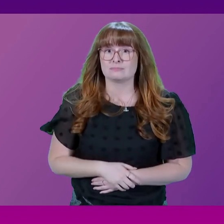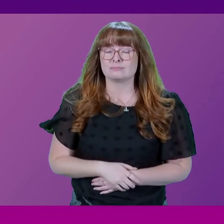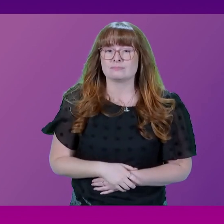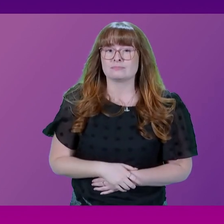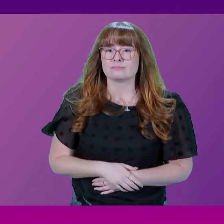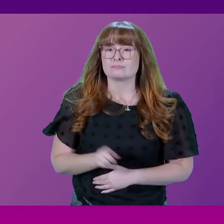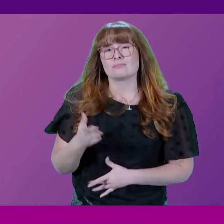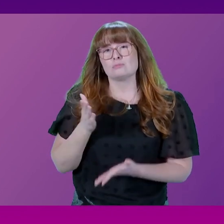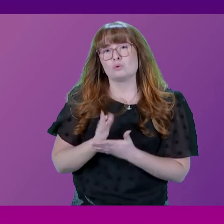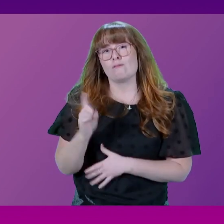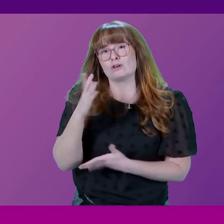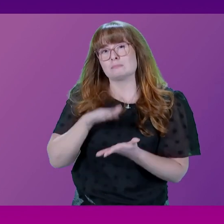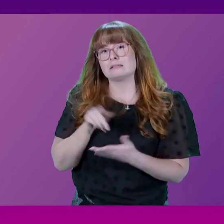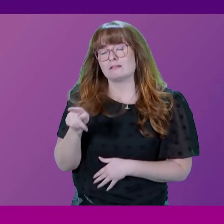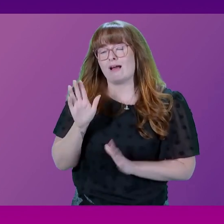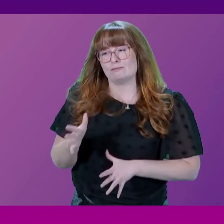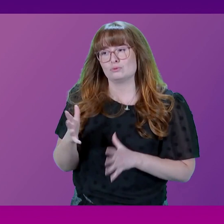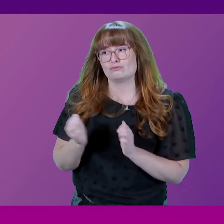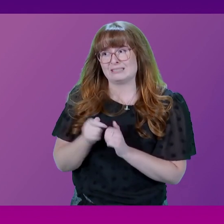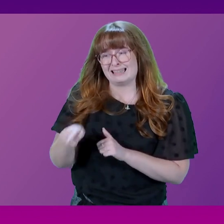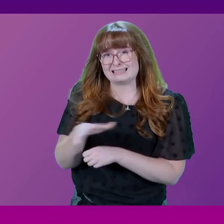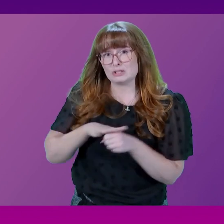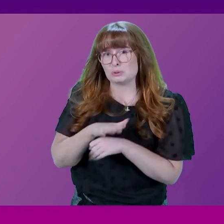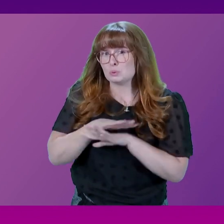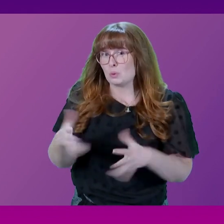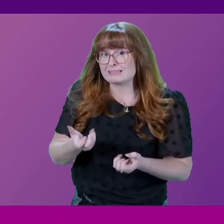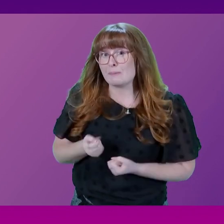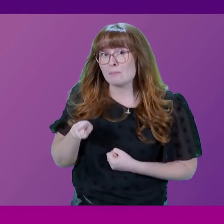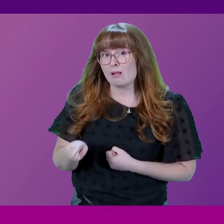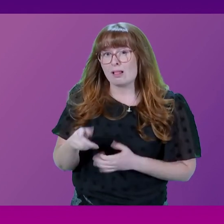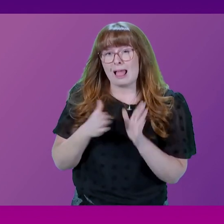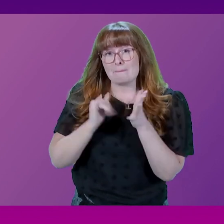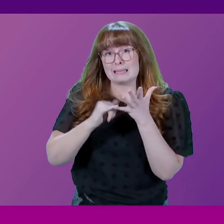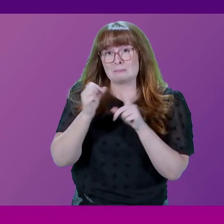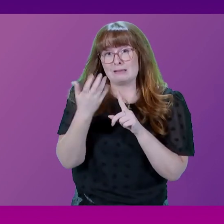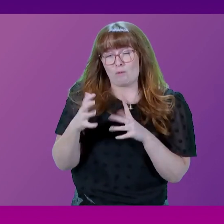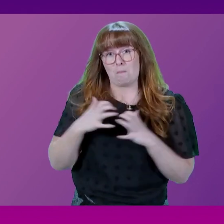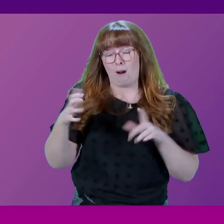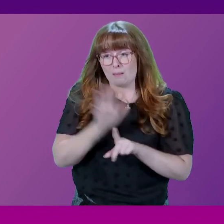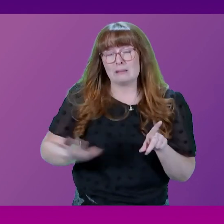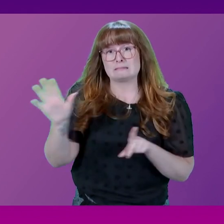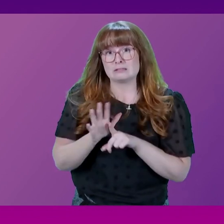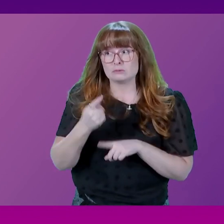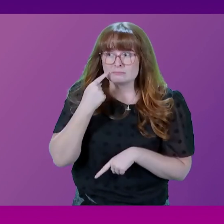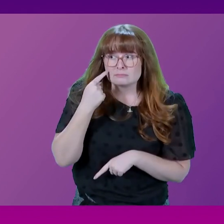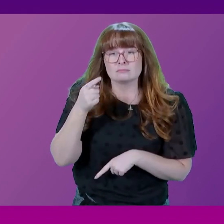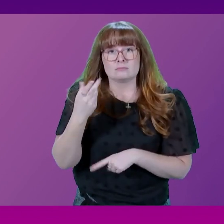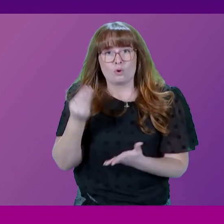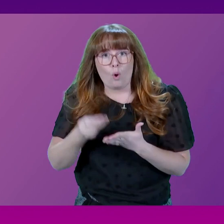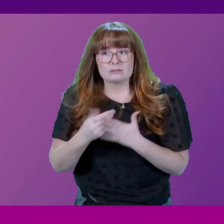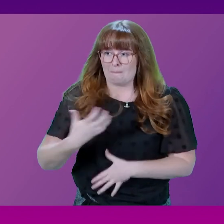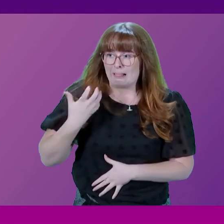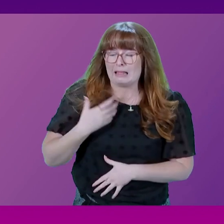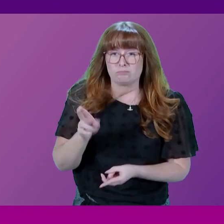I'm sure the First Minister must agree though that the situation isn't acceptable. MSPs from across Parliament will be aware of increasing costs and complaints